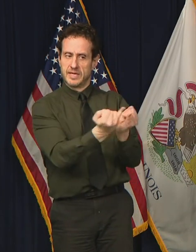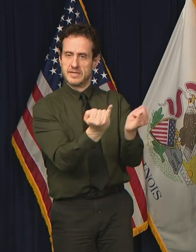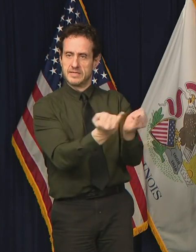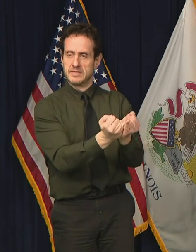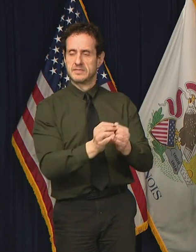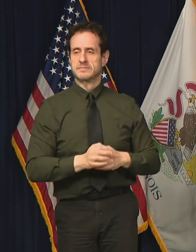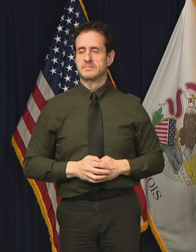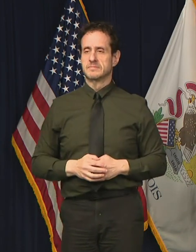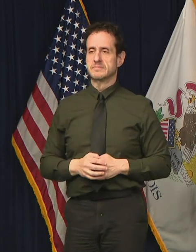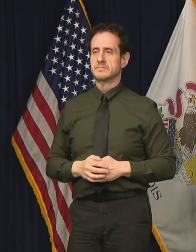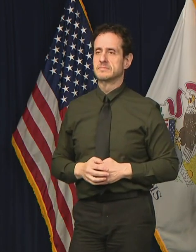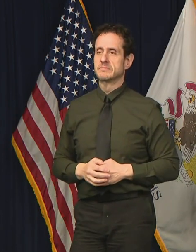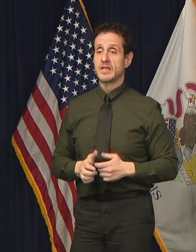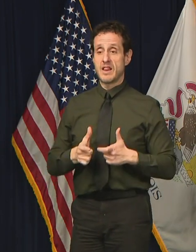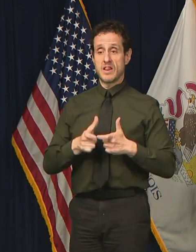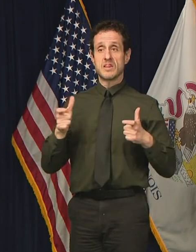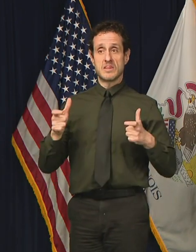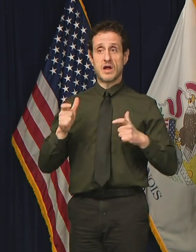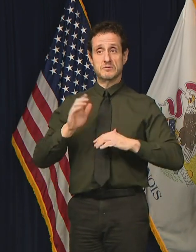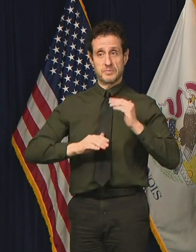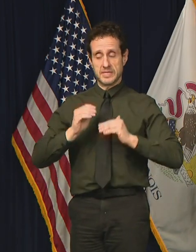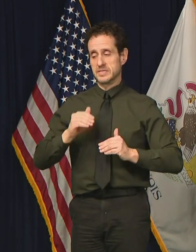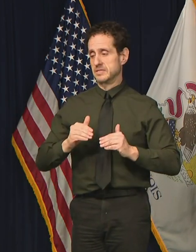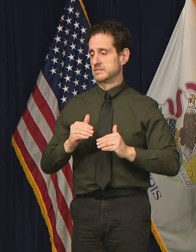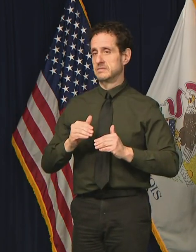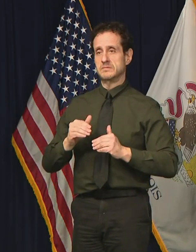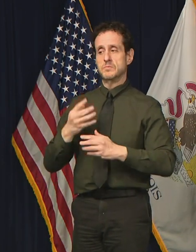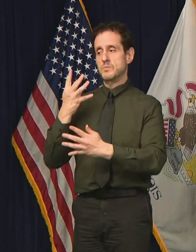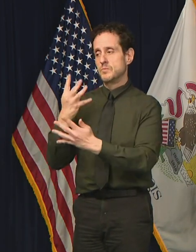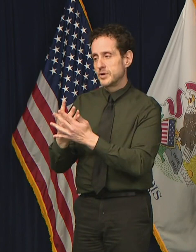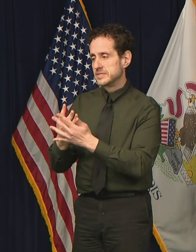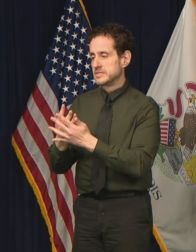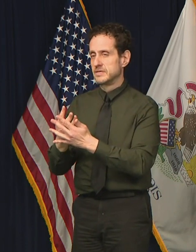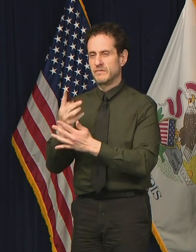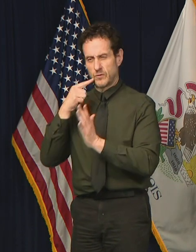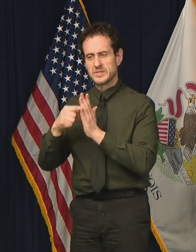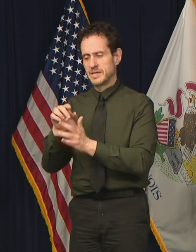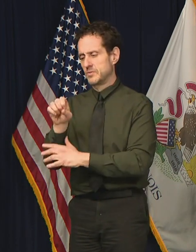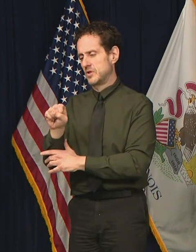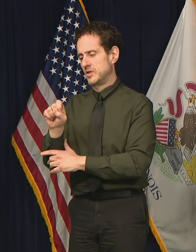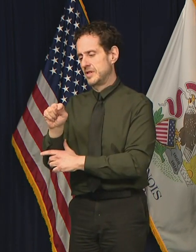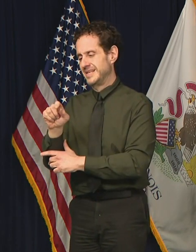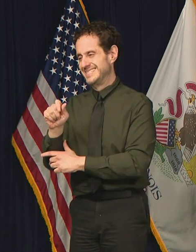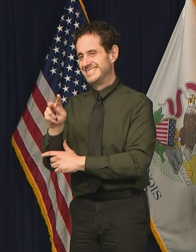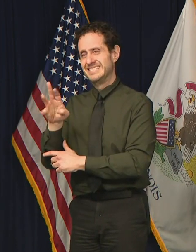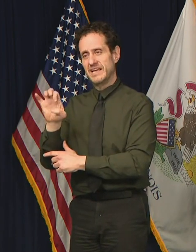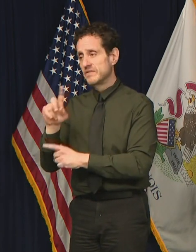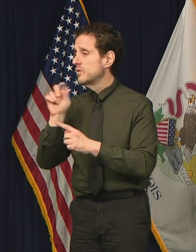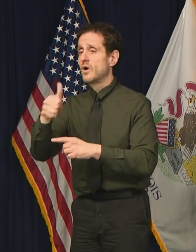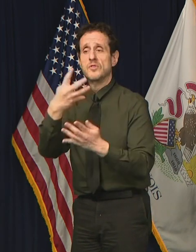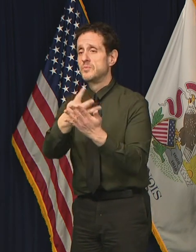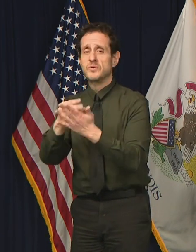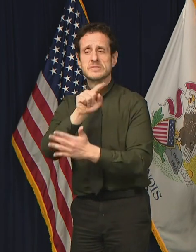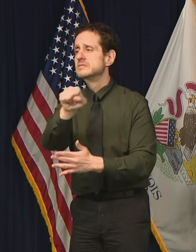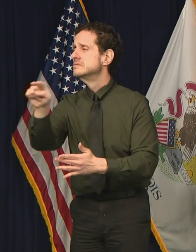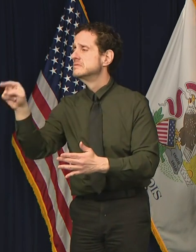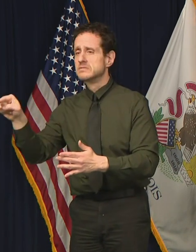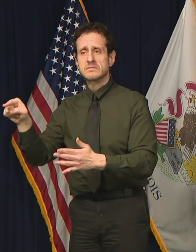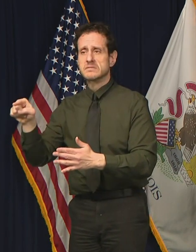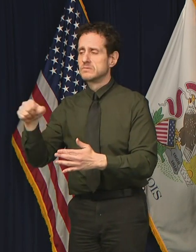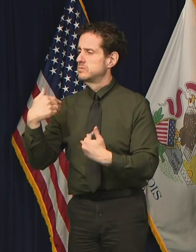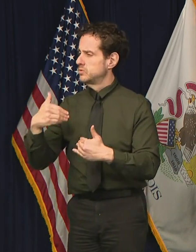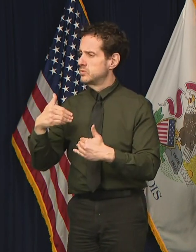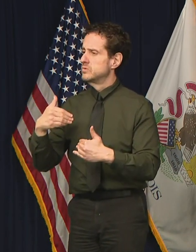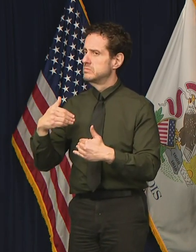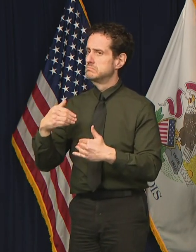Congregate settings, such as Stateville, any other correctional center, pose unique challenges in stopping